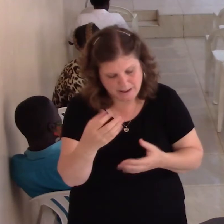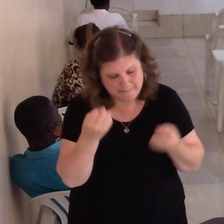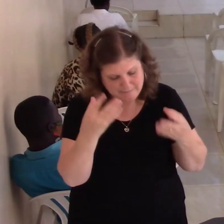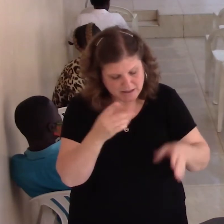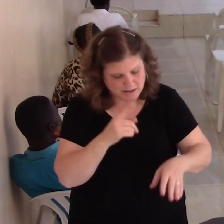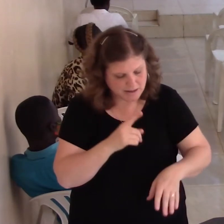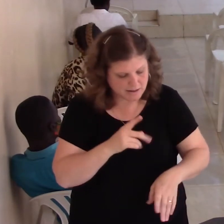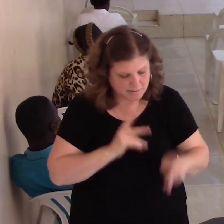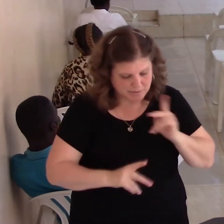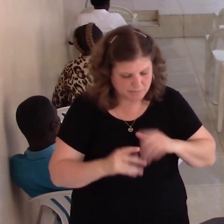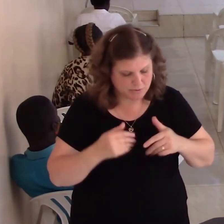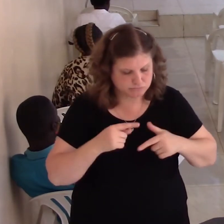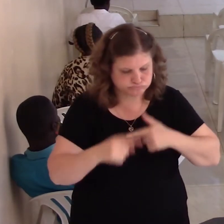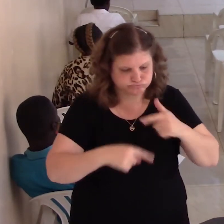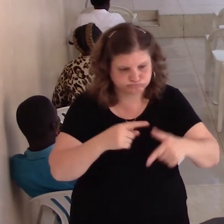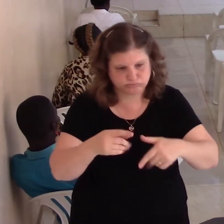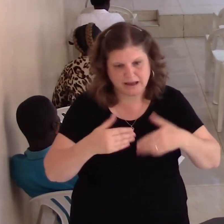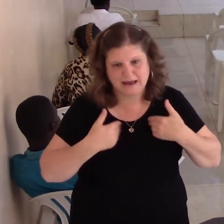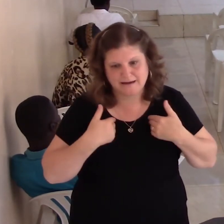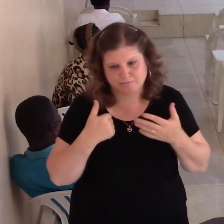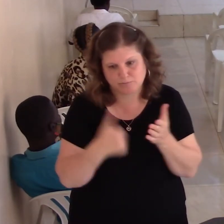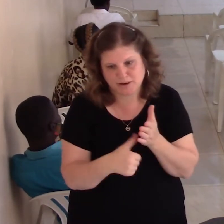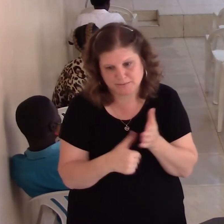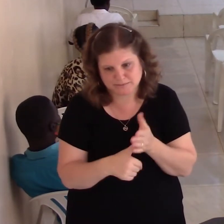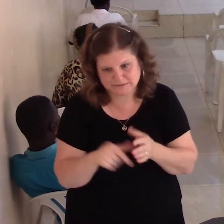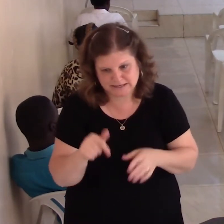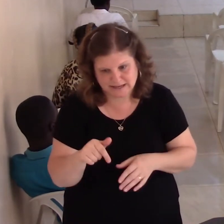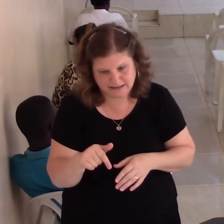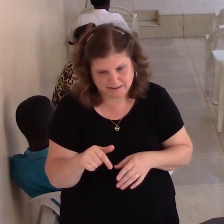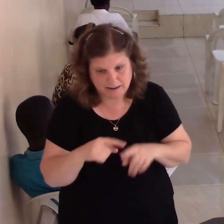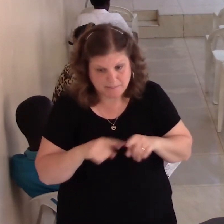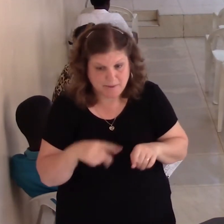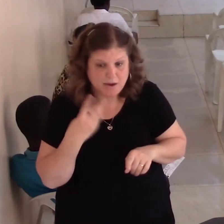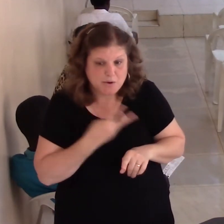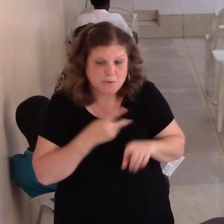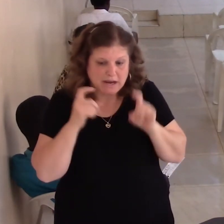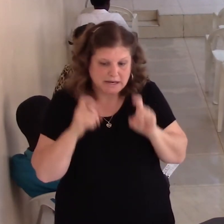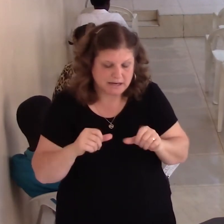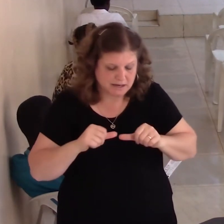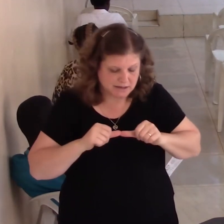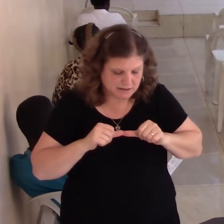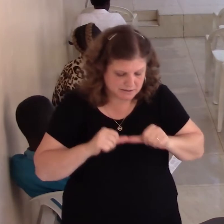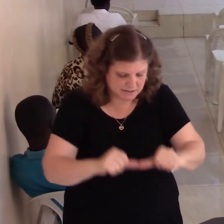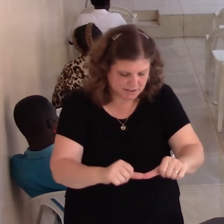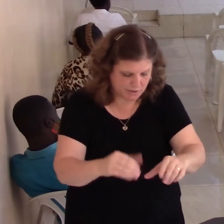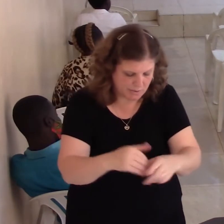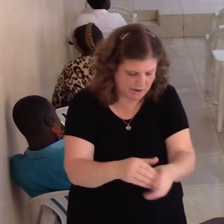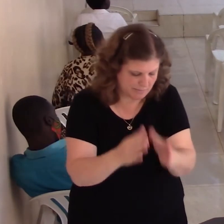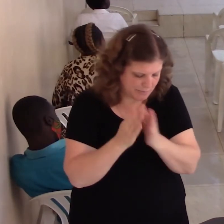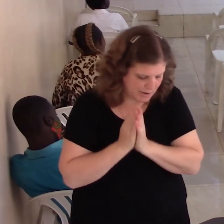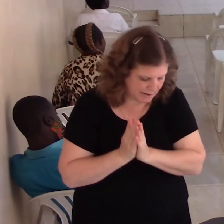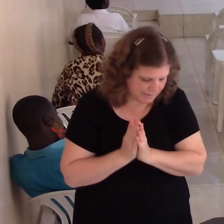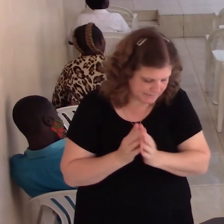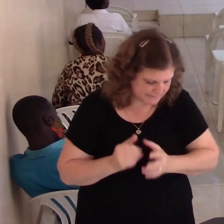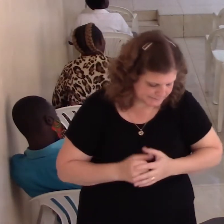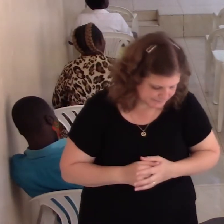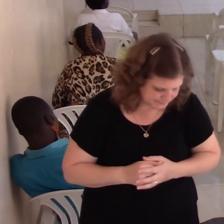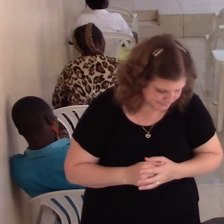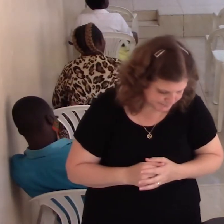we need to continue in prayer. But not just a prayer, but also a thanksgiving. I want to see how these things go together this